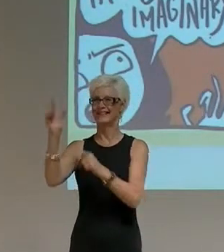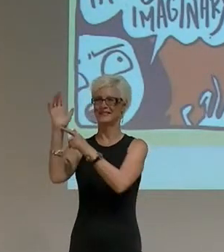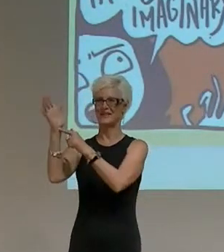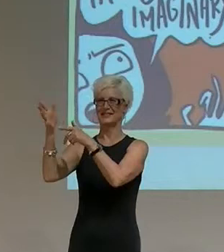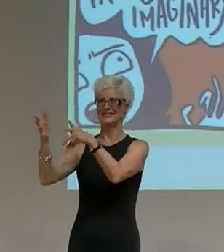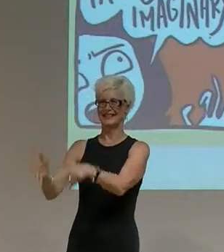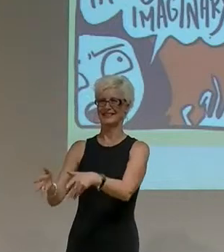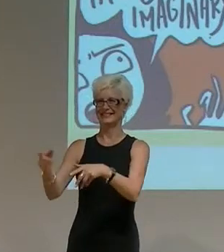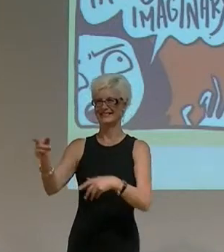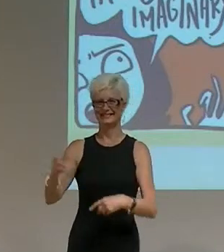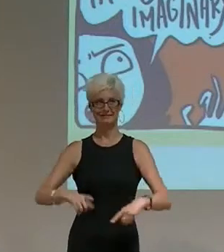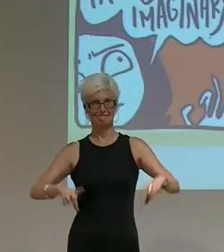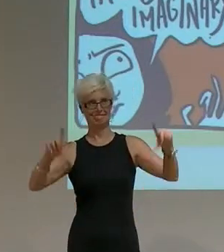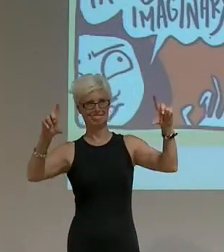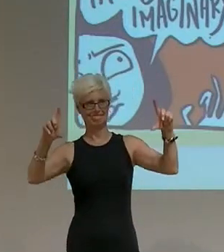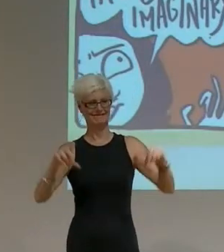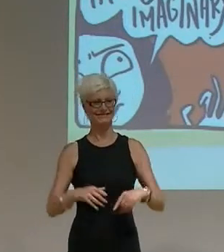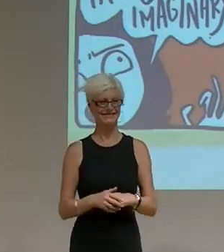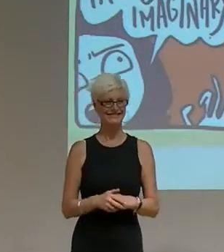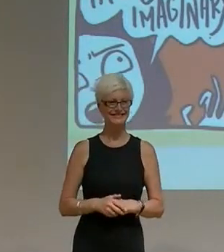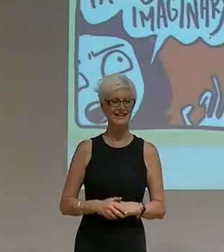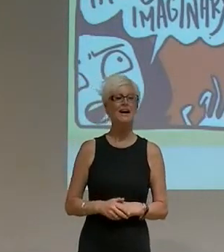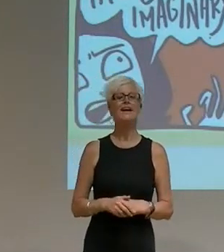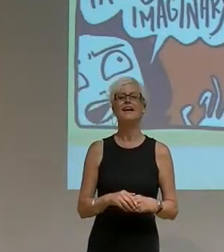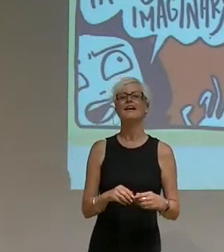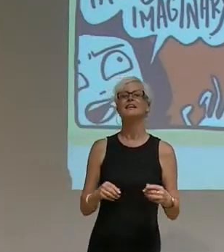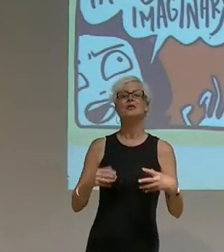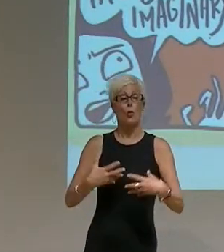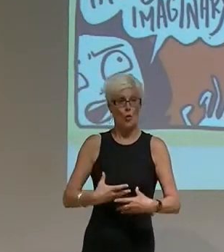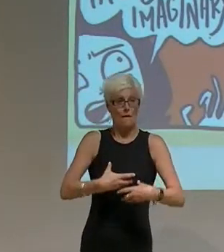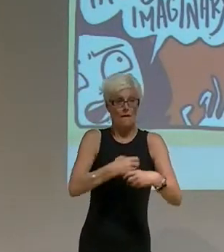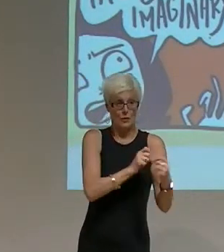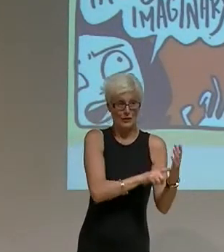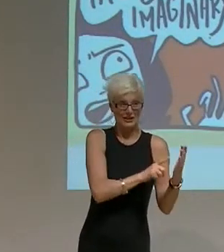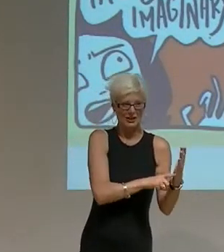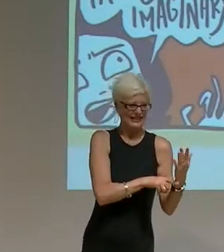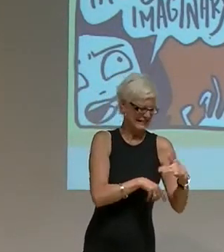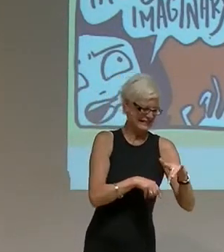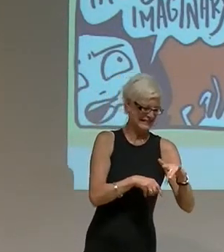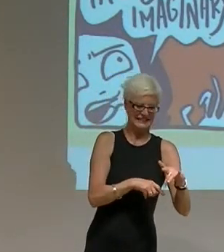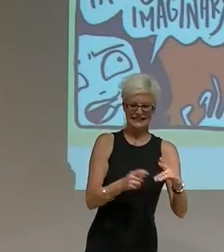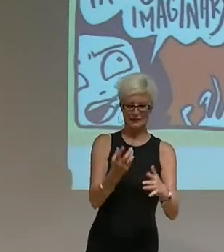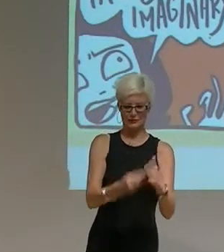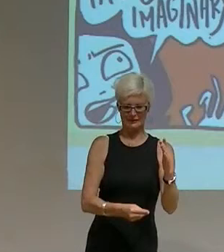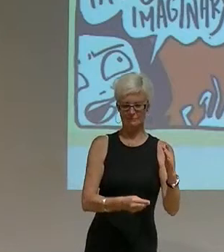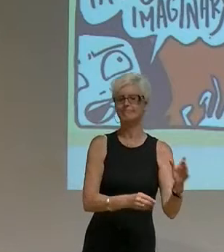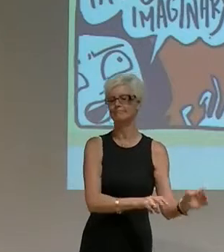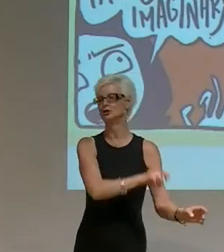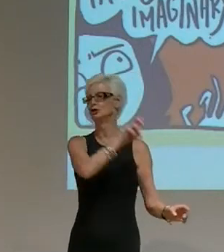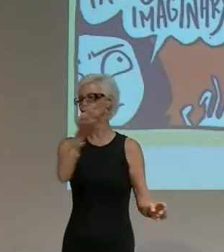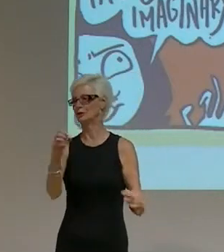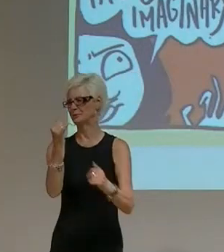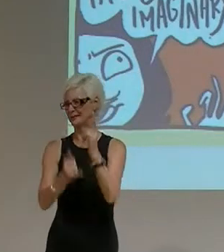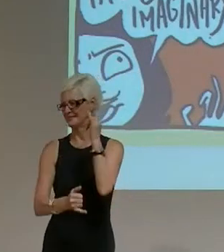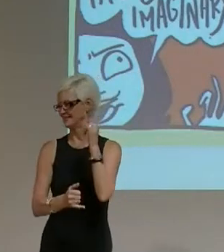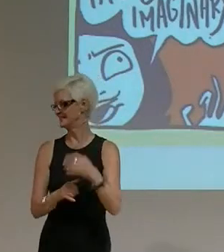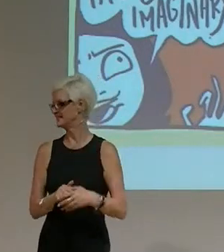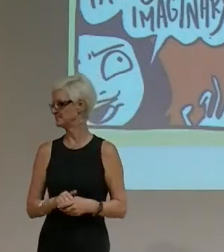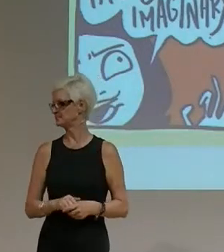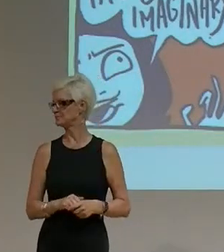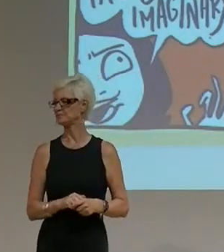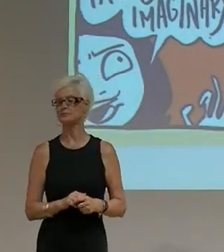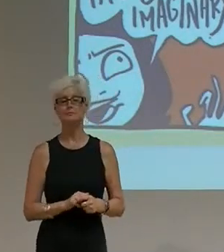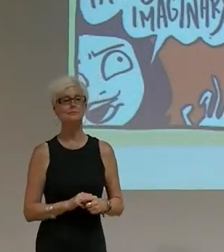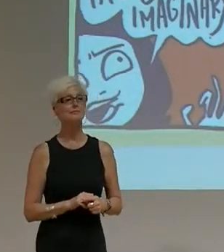Okay, so I will, so this is the overview of the research, now I'm going to skip to the end, I have to cut it apart. So from an